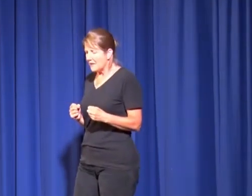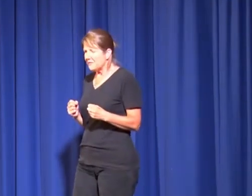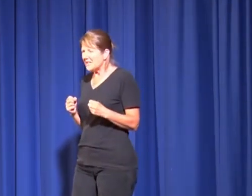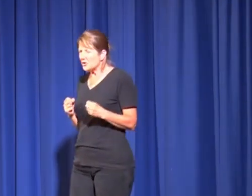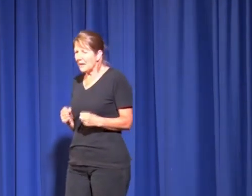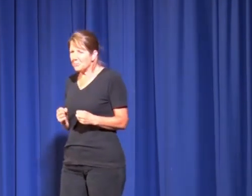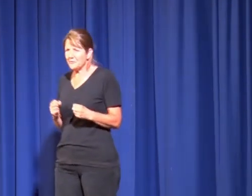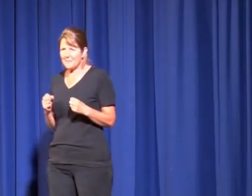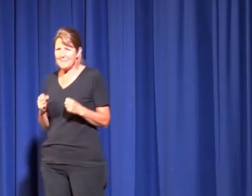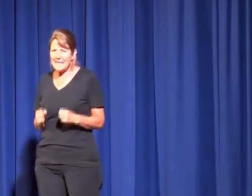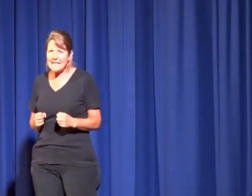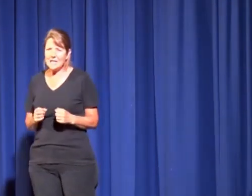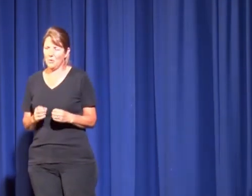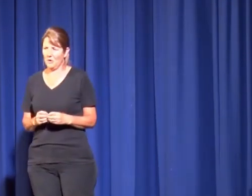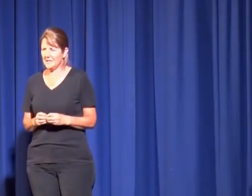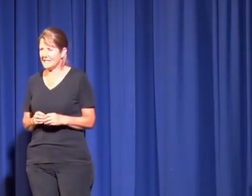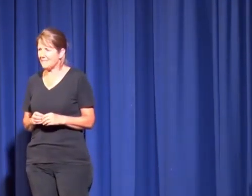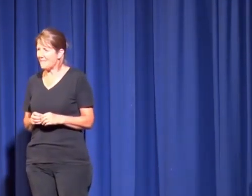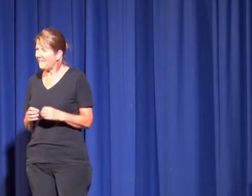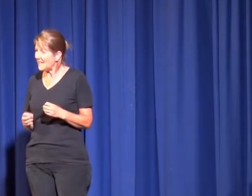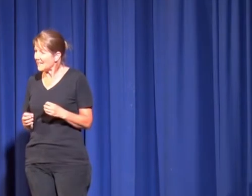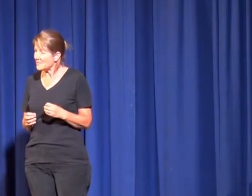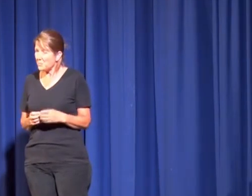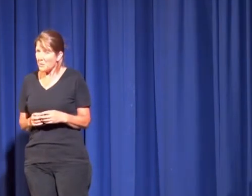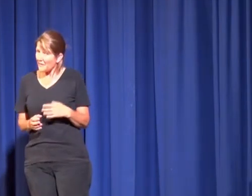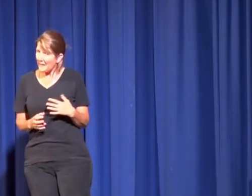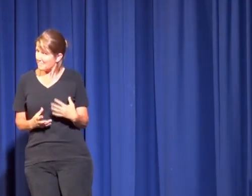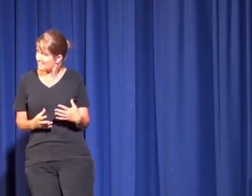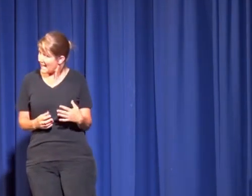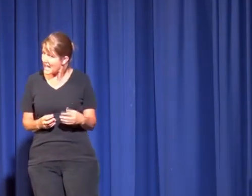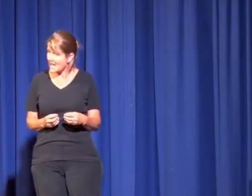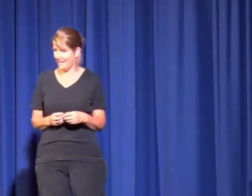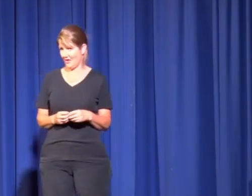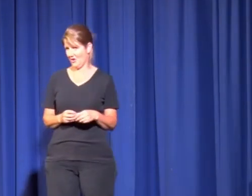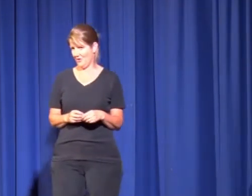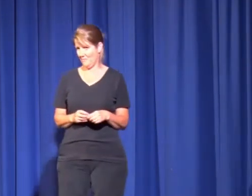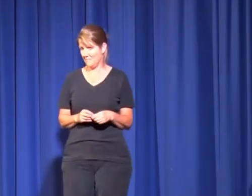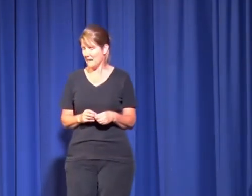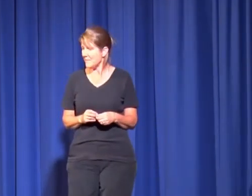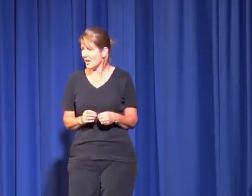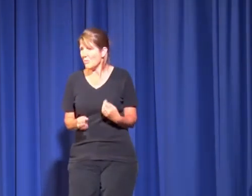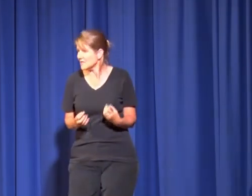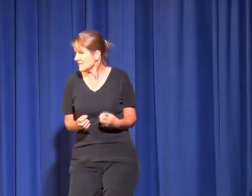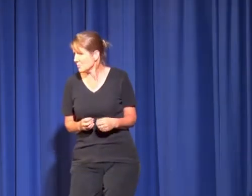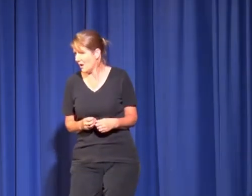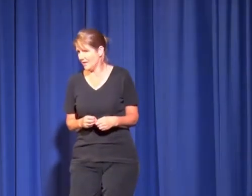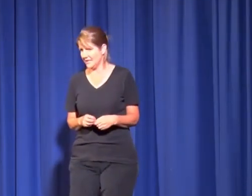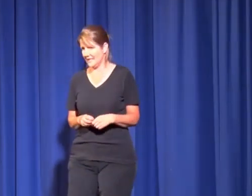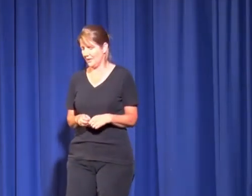The trouble for me was things weren't that bad at home. Maybe I wasn't as wild as they